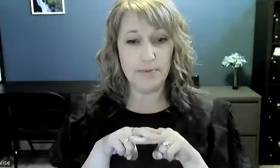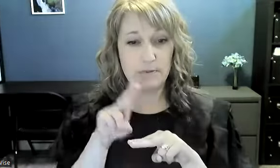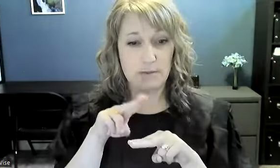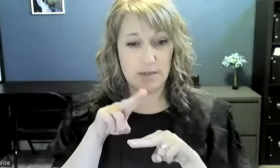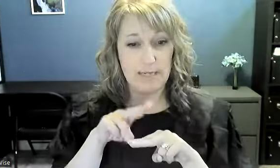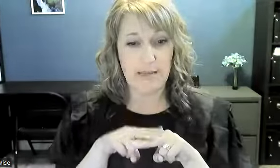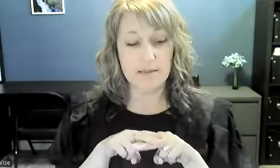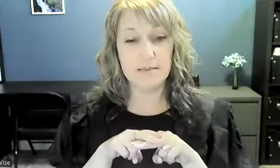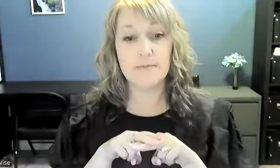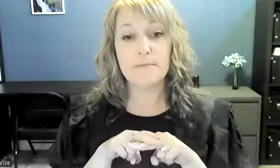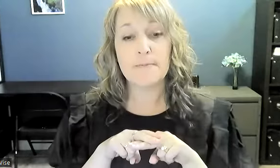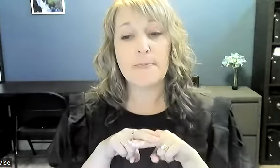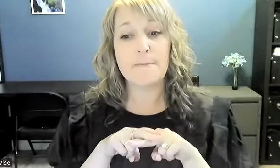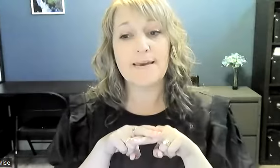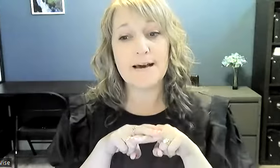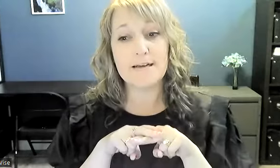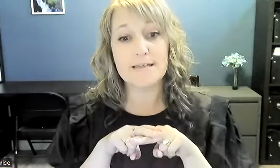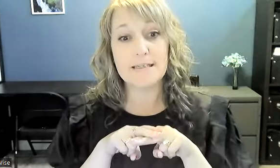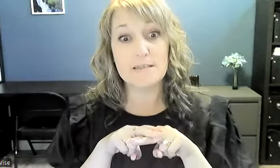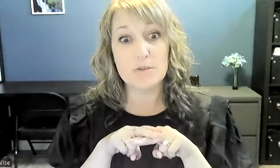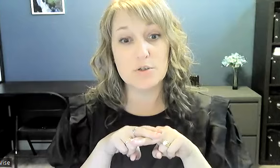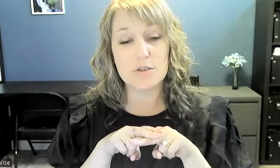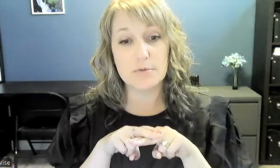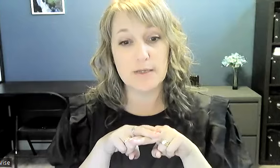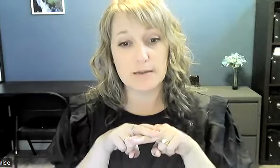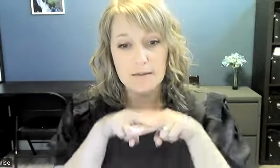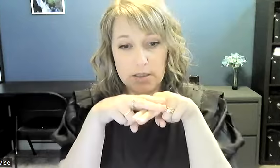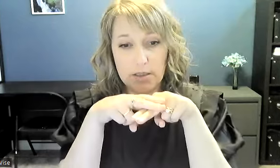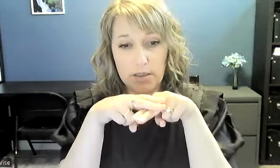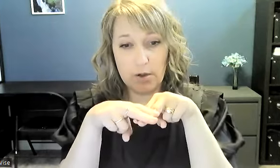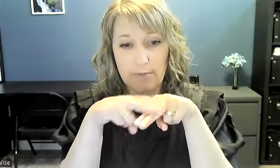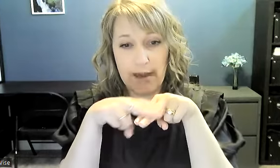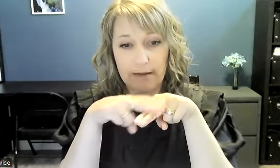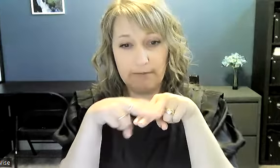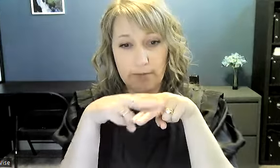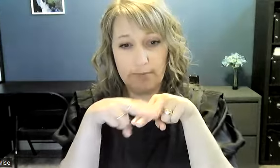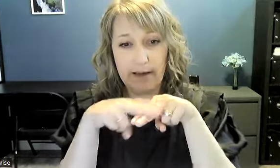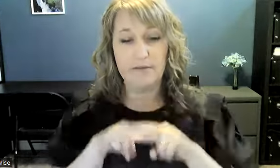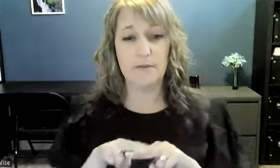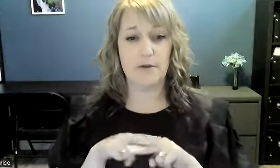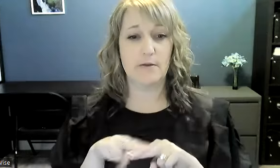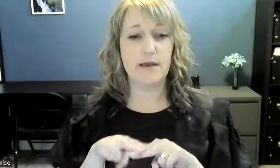dominant hand because it's going to do some moving you're going to go back and forth back and forth okay